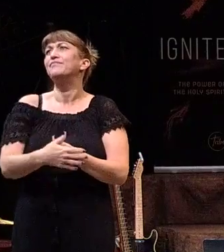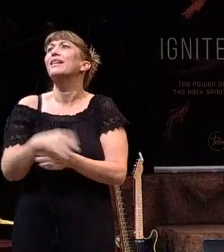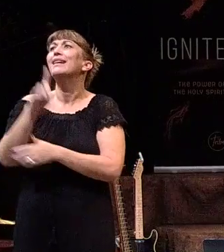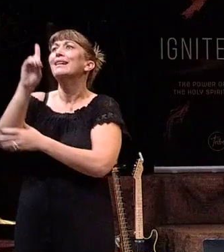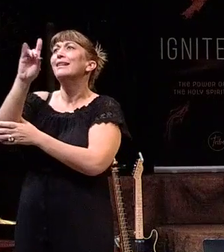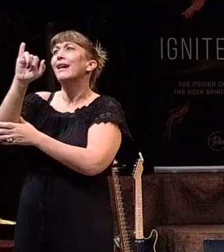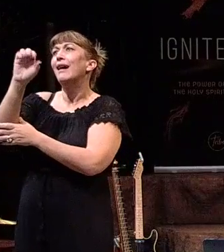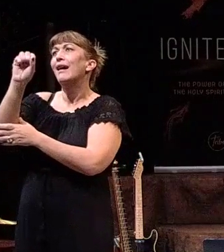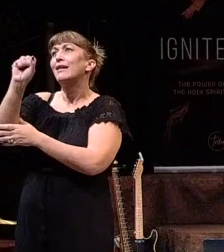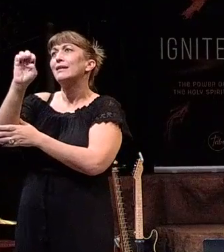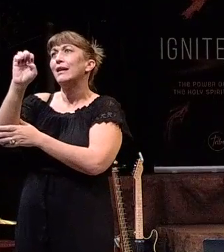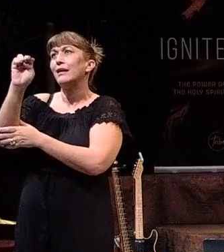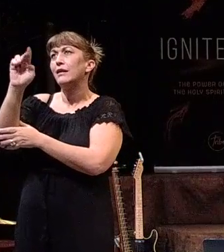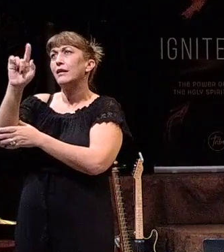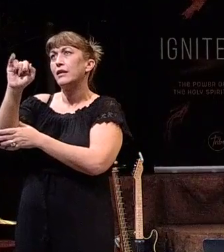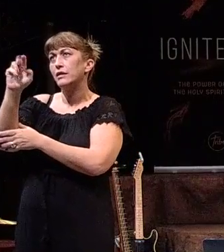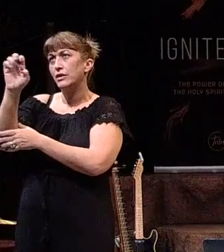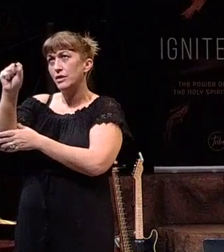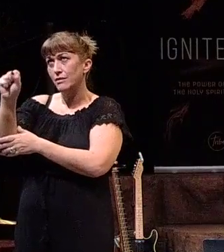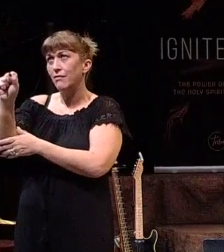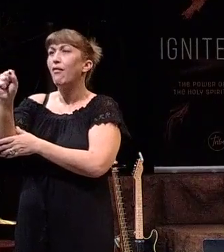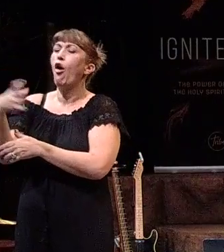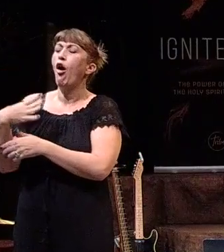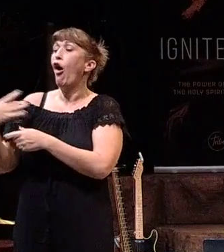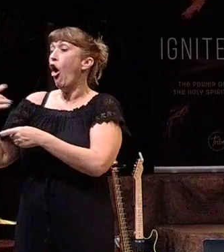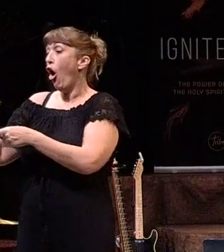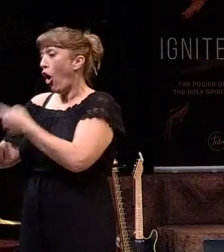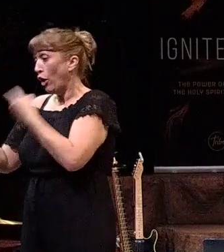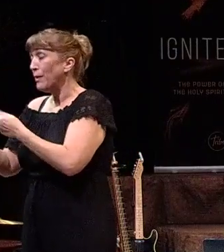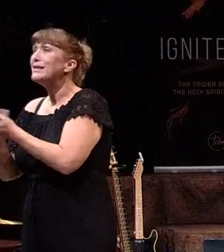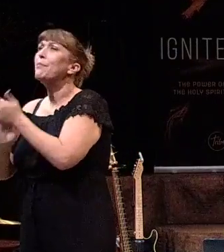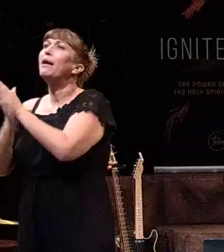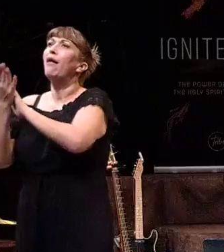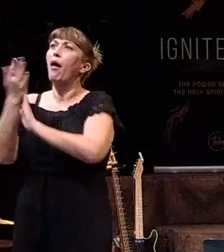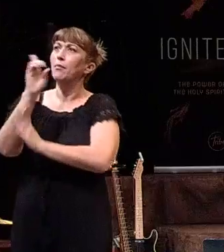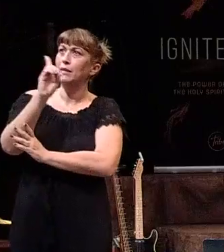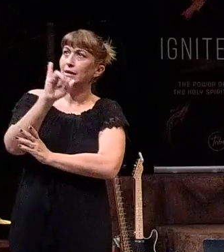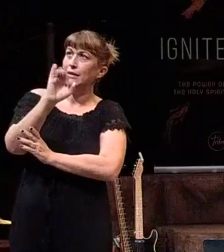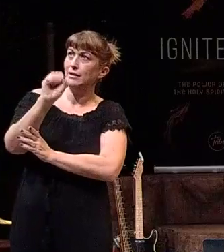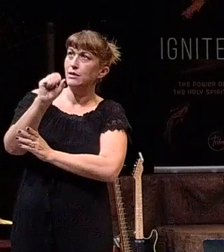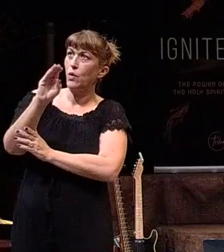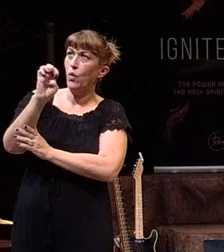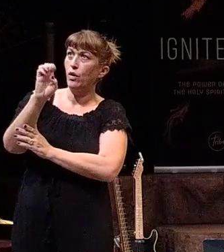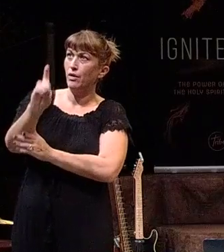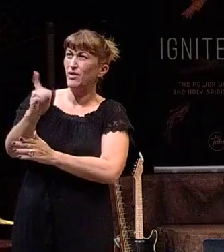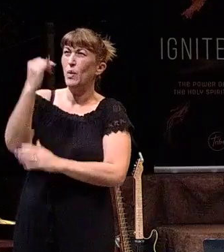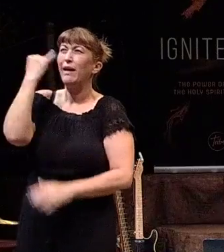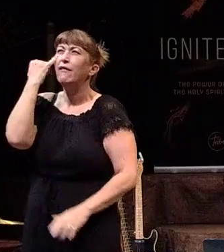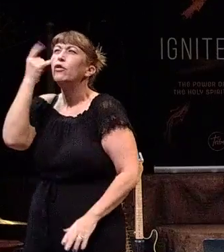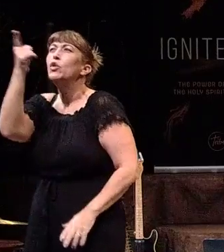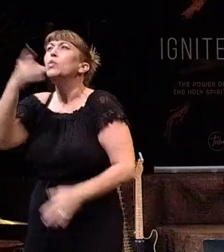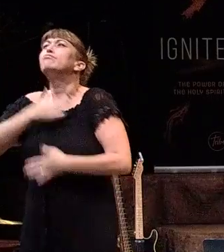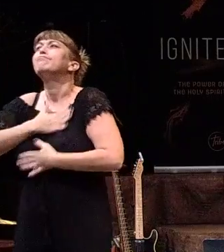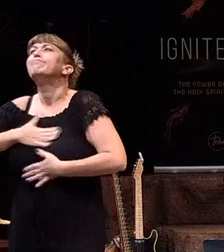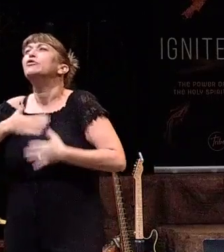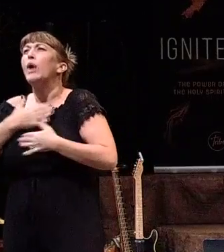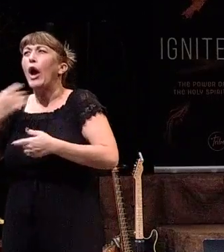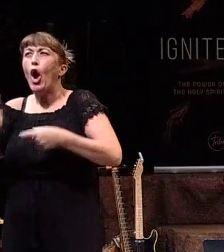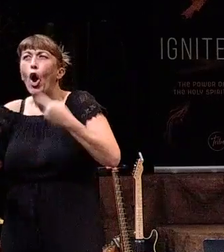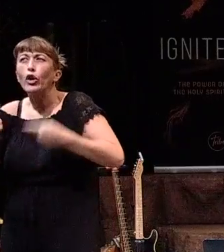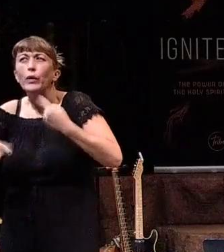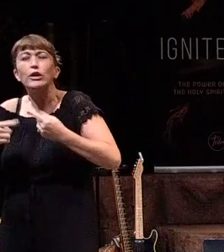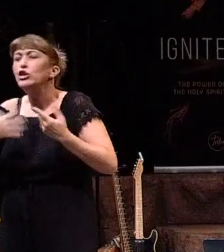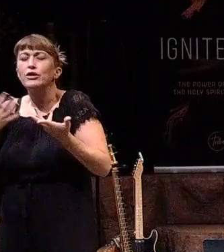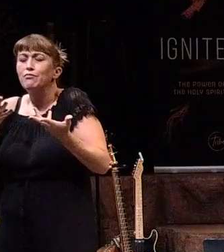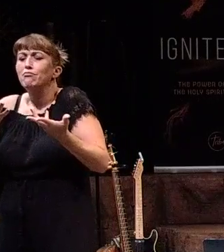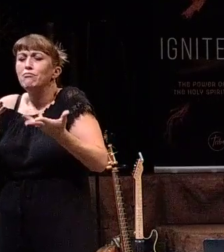Dissensions are actually arguments that lead to discord. So if you like arguing for the sake of arguing and fighting with